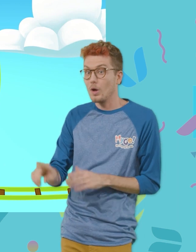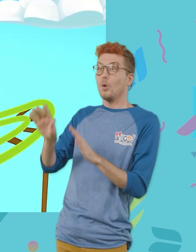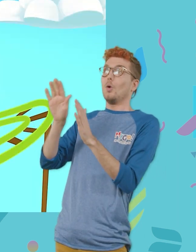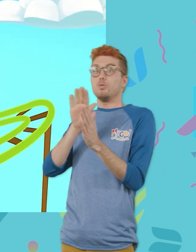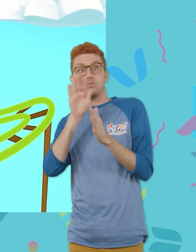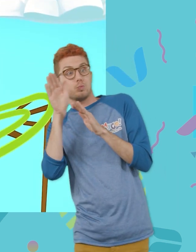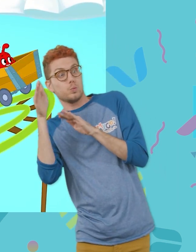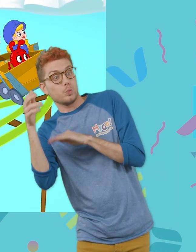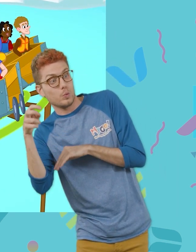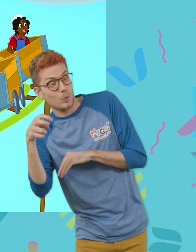Woohoo! Yeah!